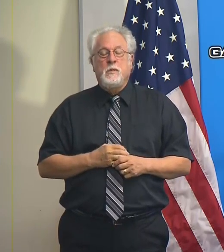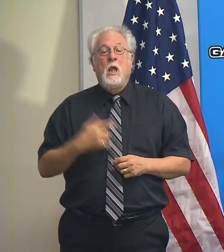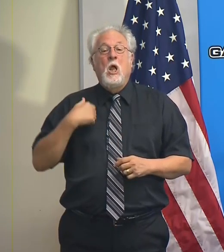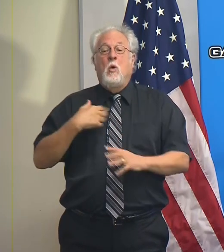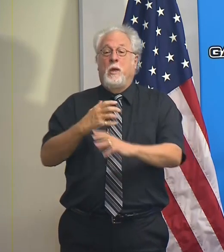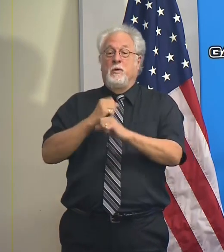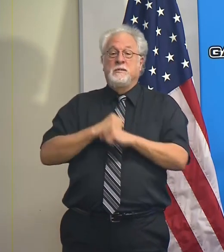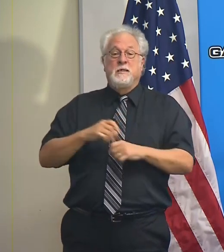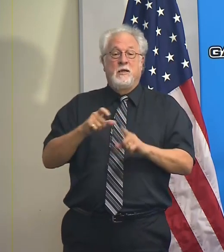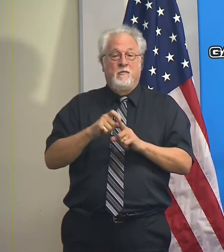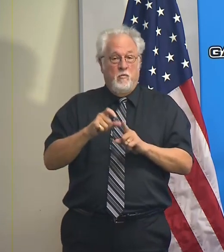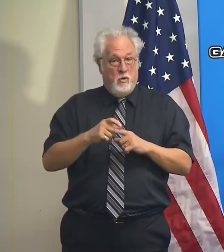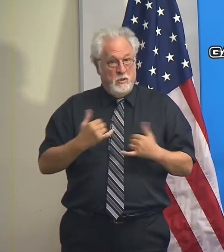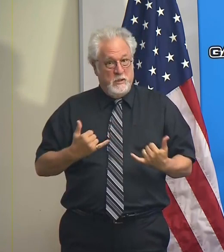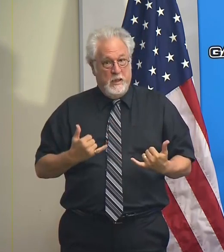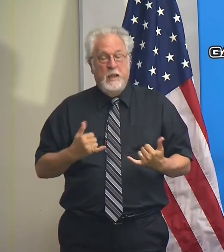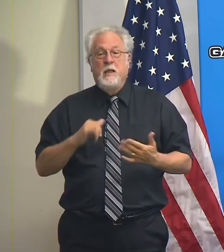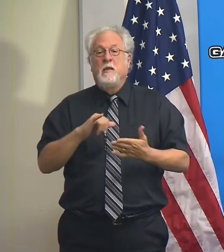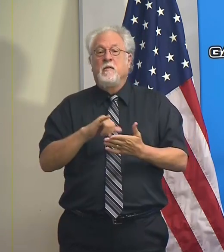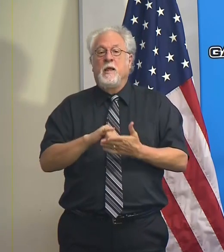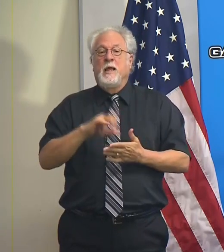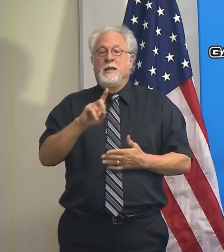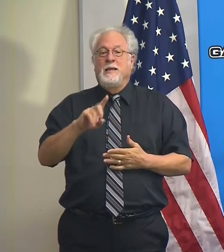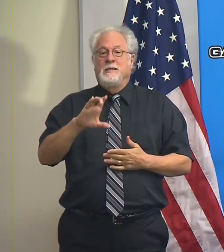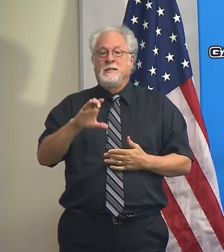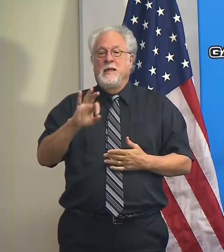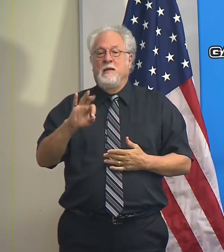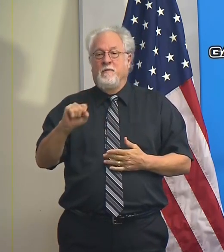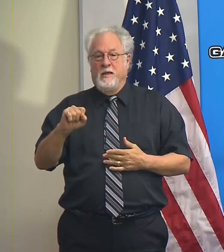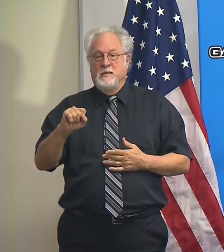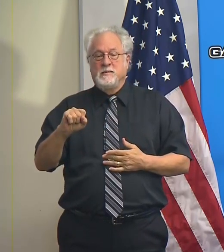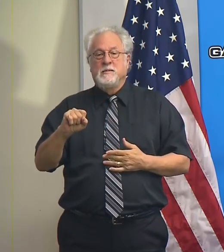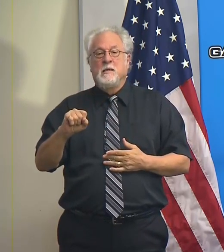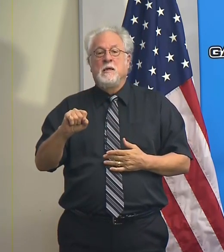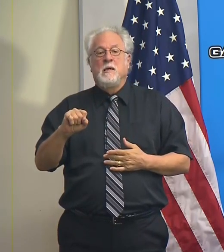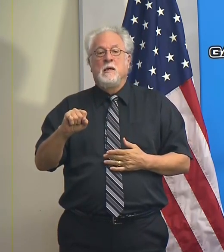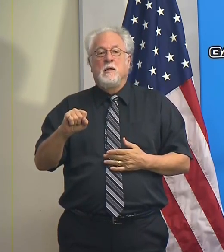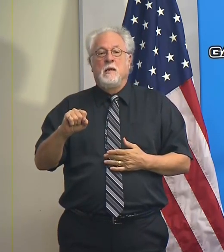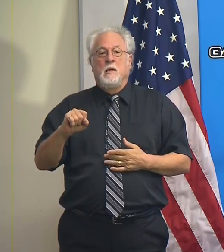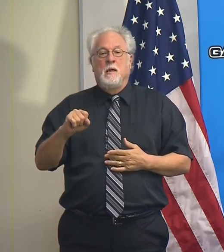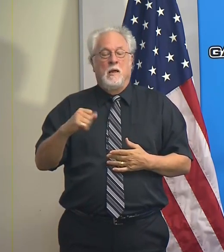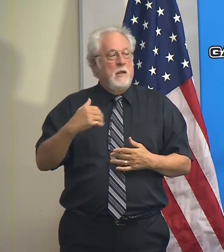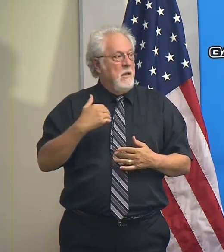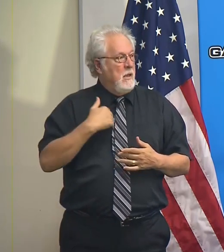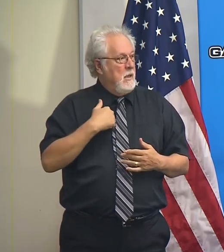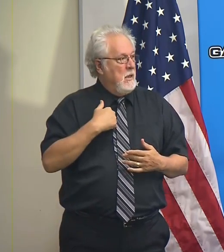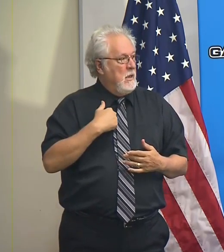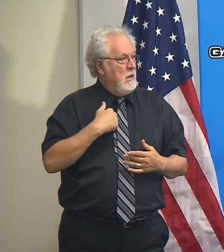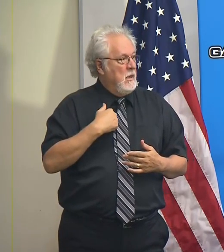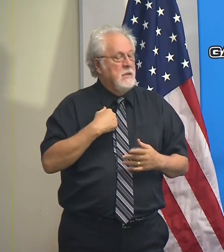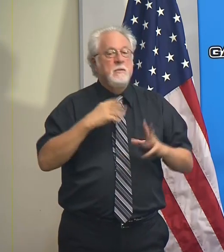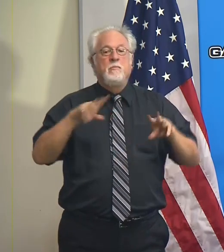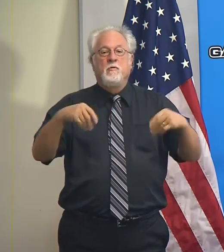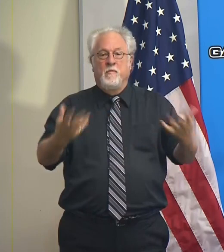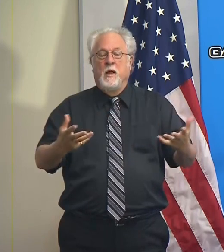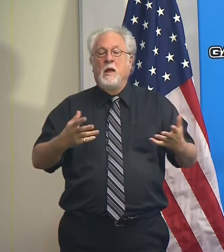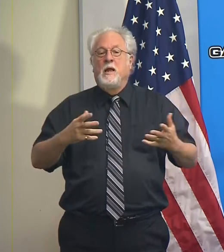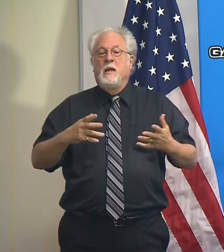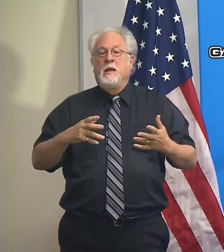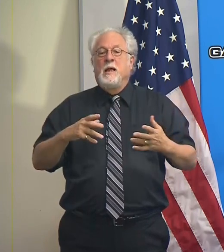received word today that DCFS has federal approval to provide